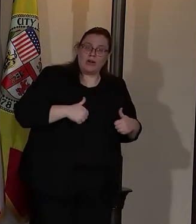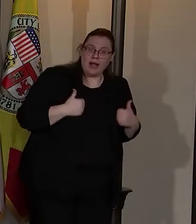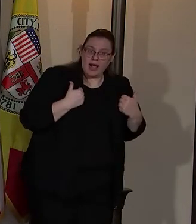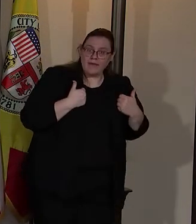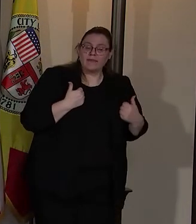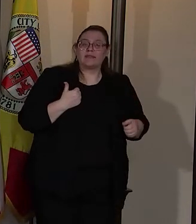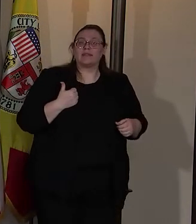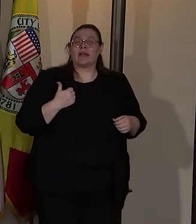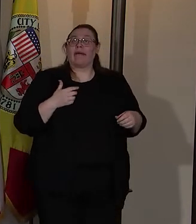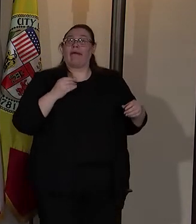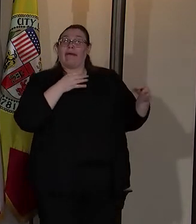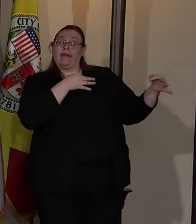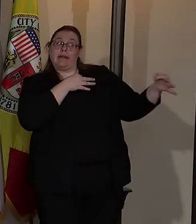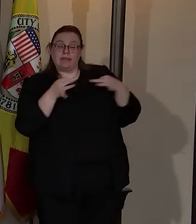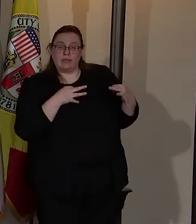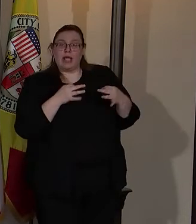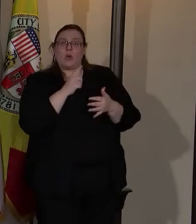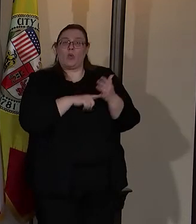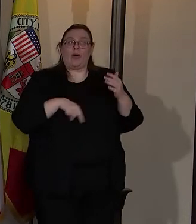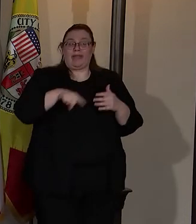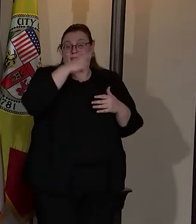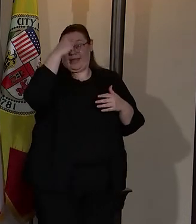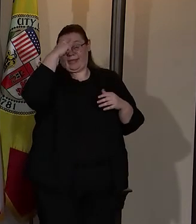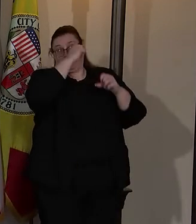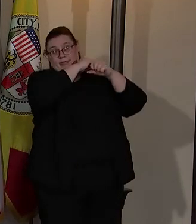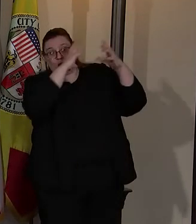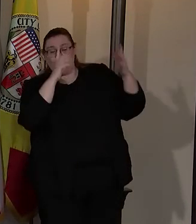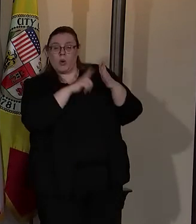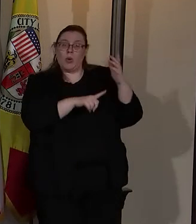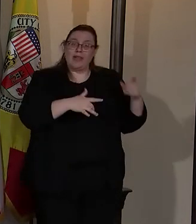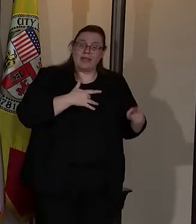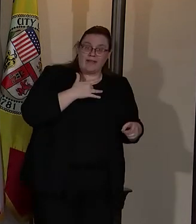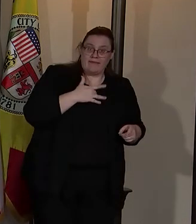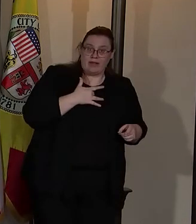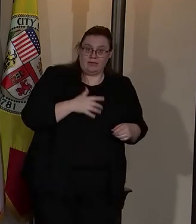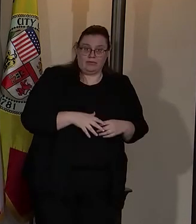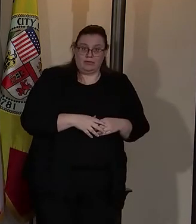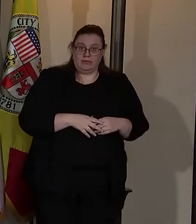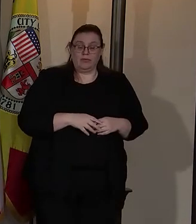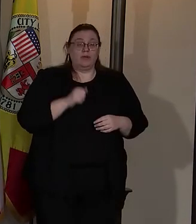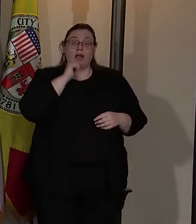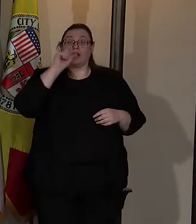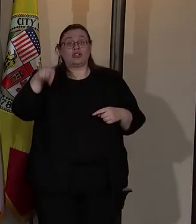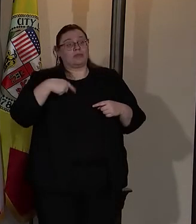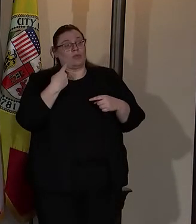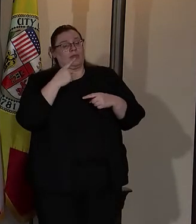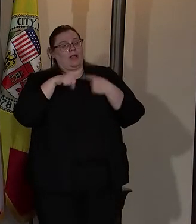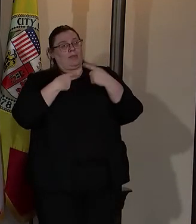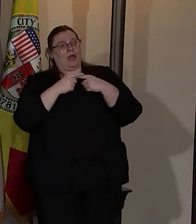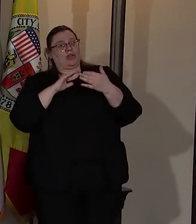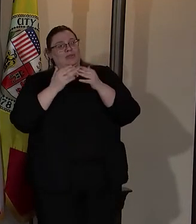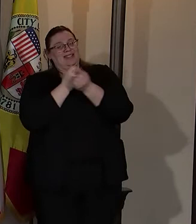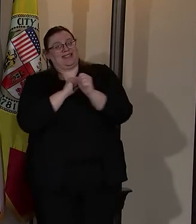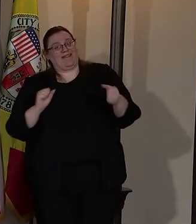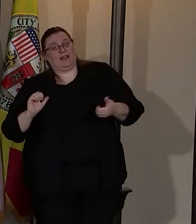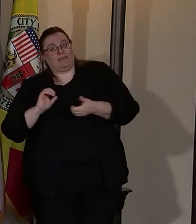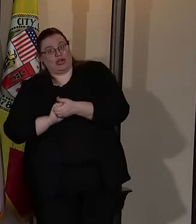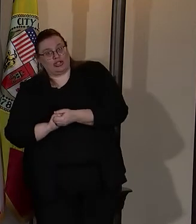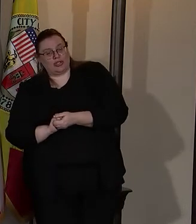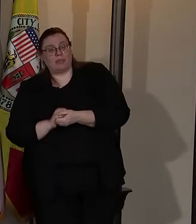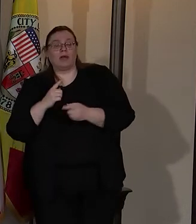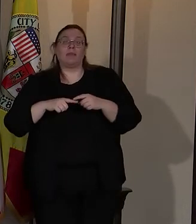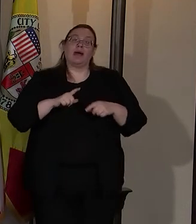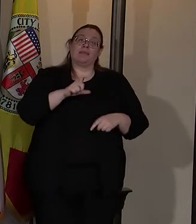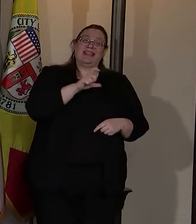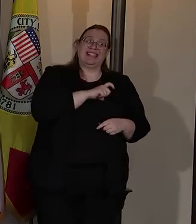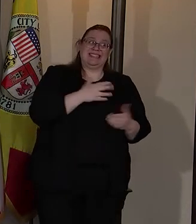And they explained what they thought and what they felt, not only about the Community Safety Partnership, but about policing